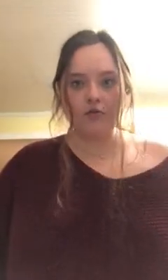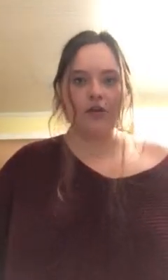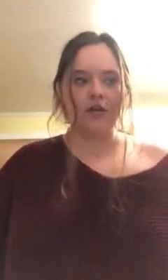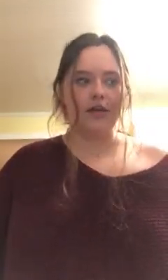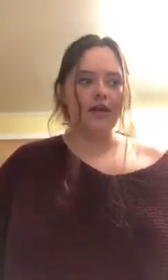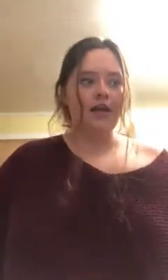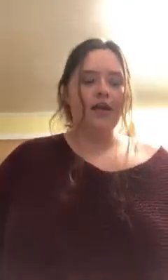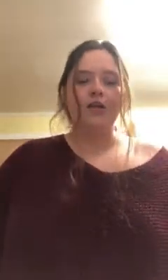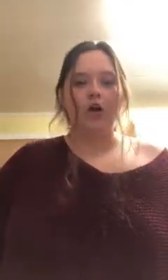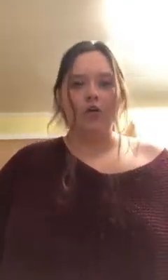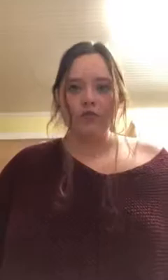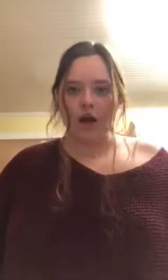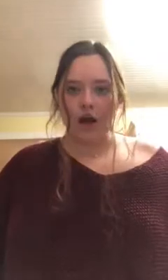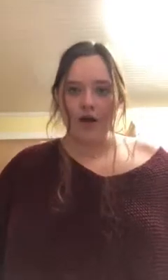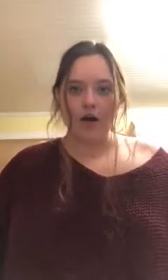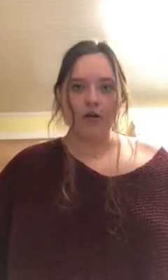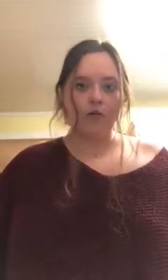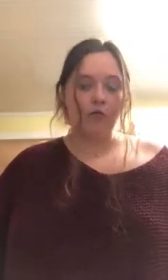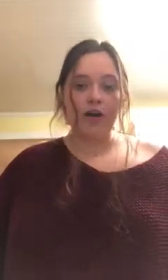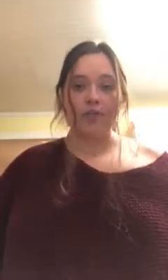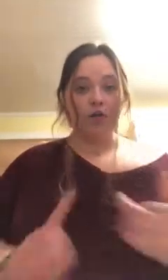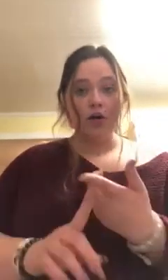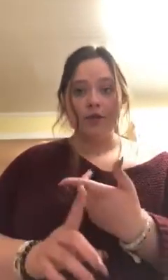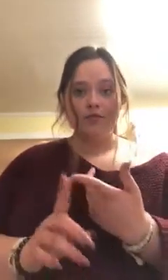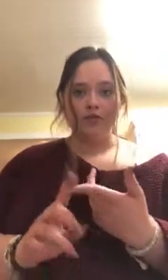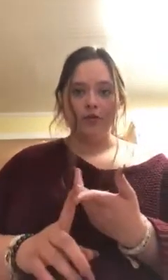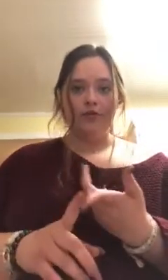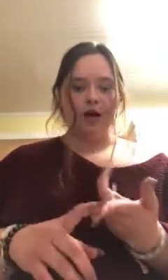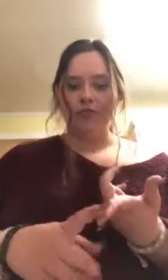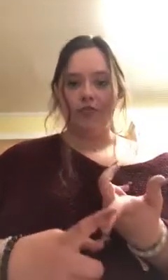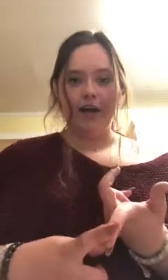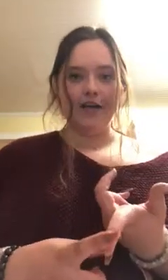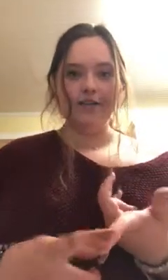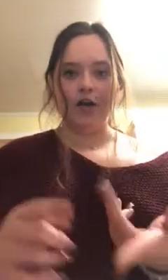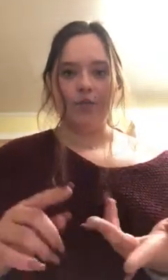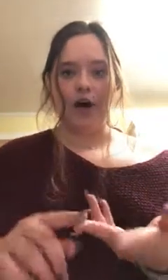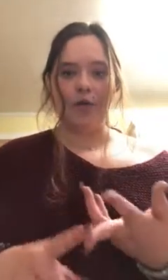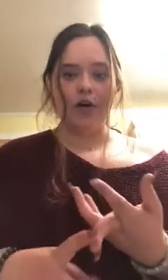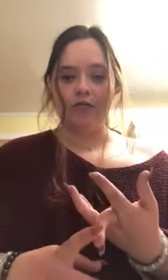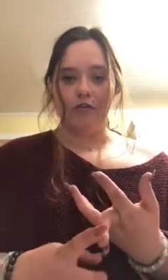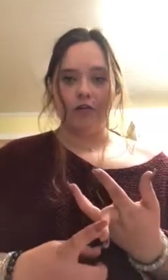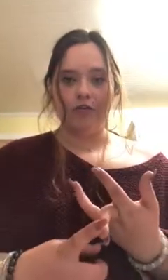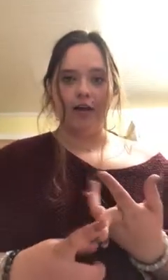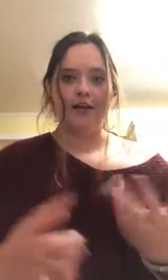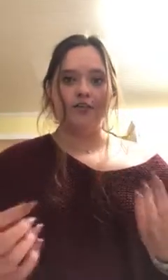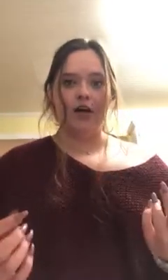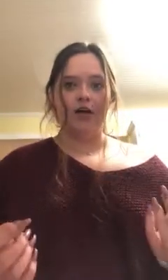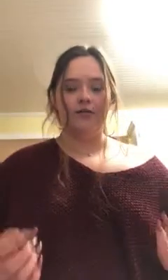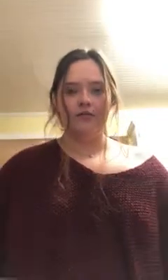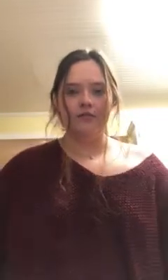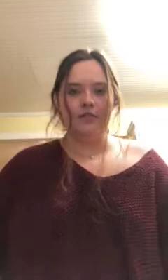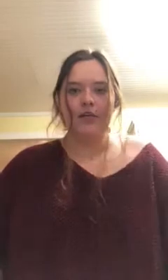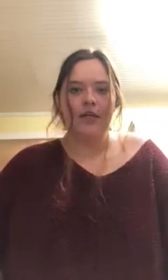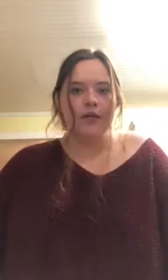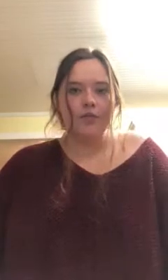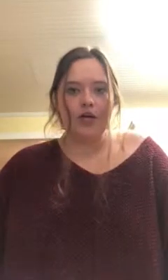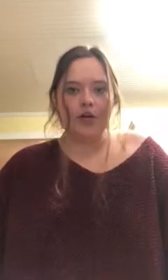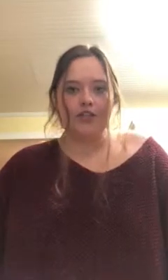you can go online or rent a book through a friend or buy a book from your friend or pretty much